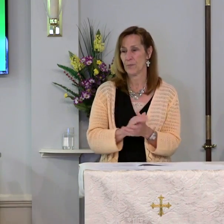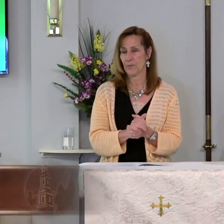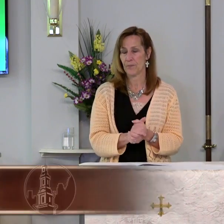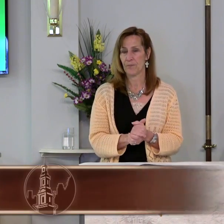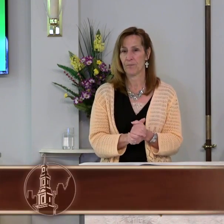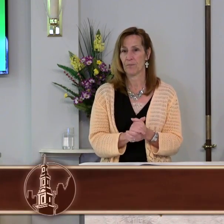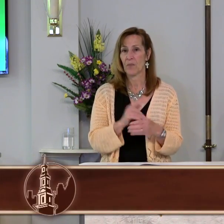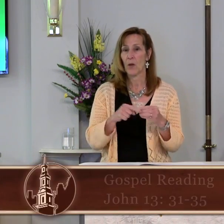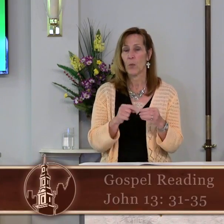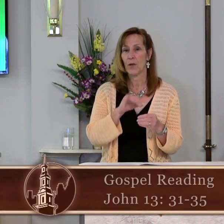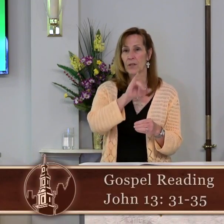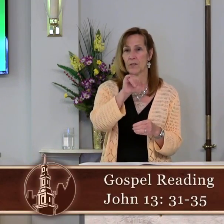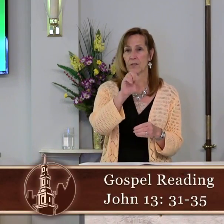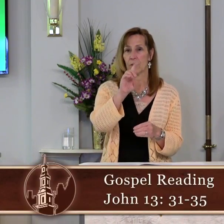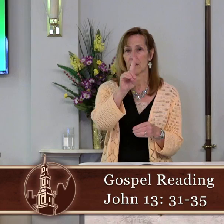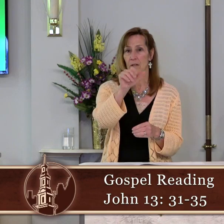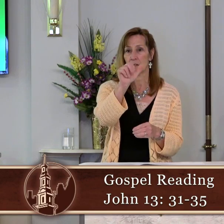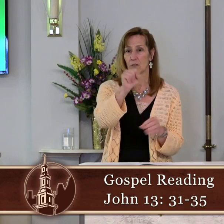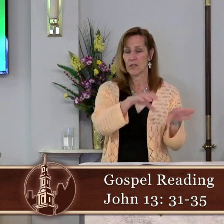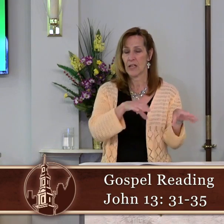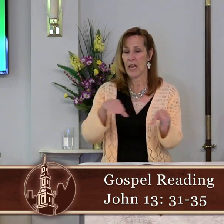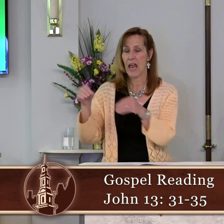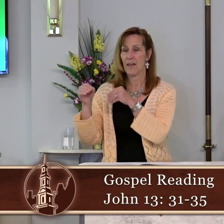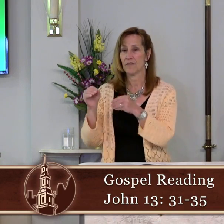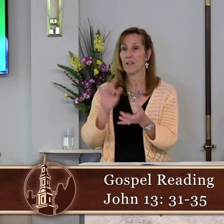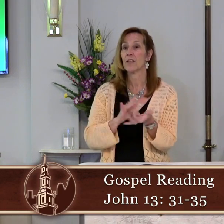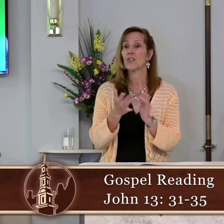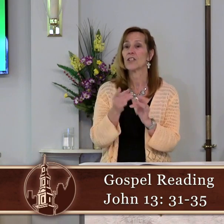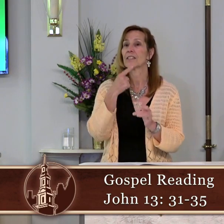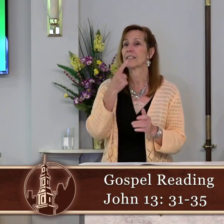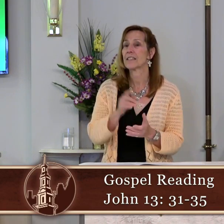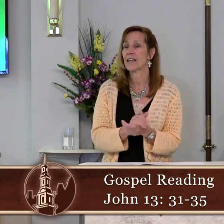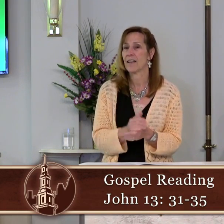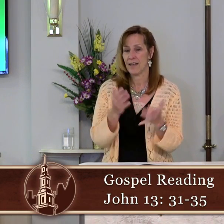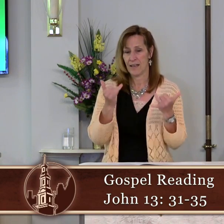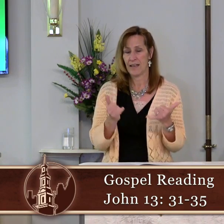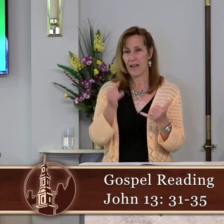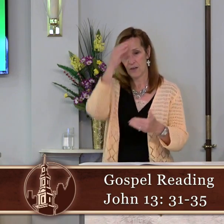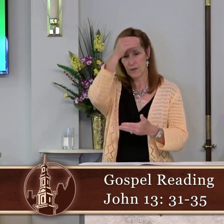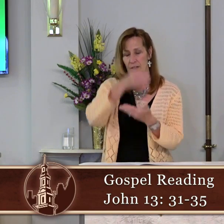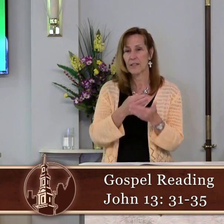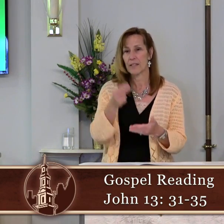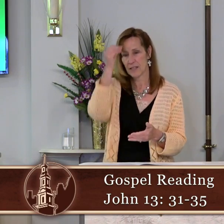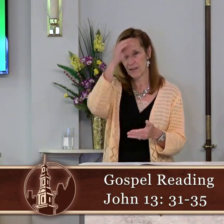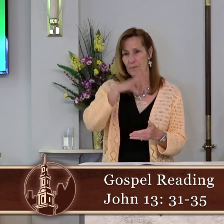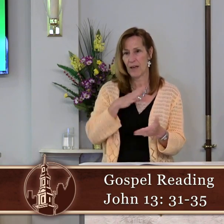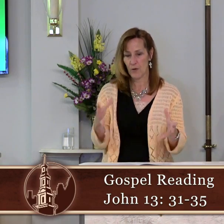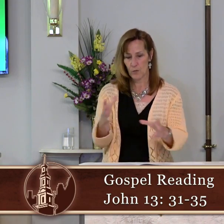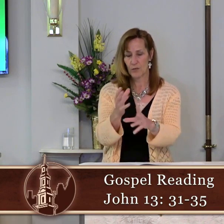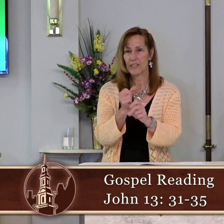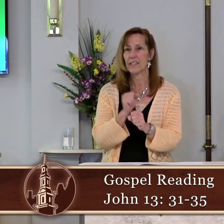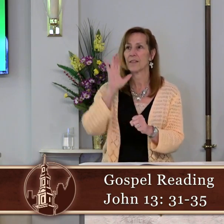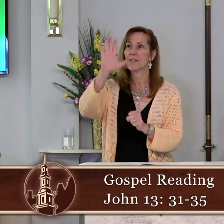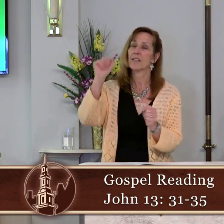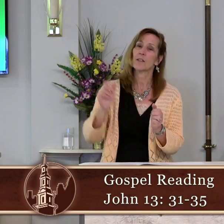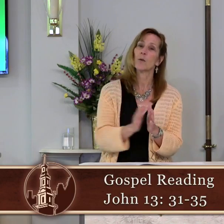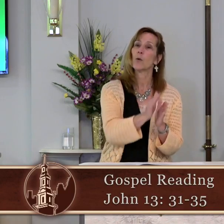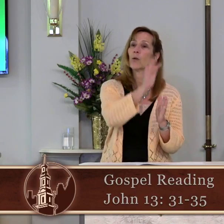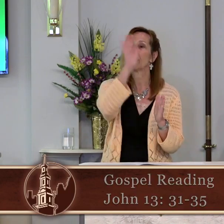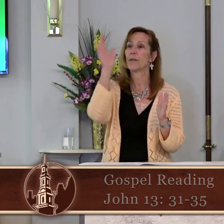When Judas was gone, Jesus said, Now the Son of Man receives His glory.